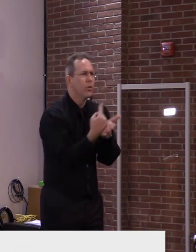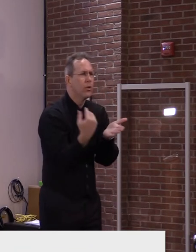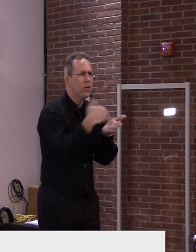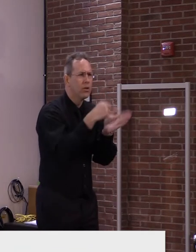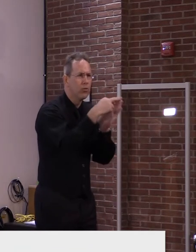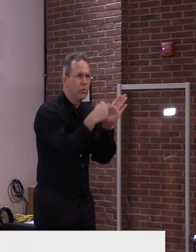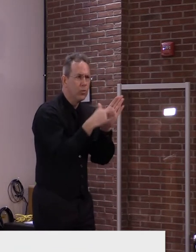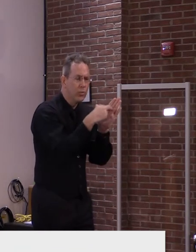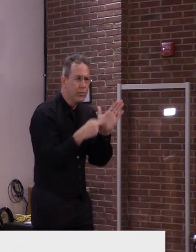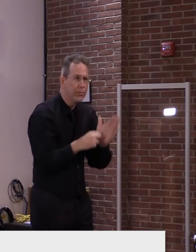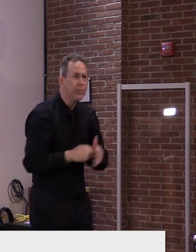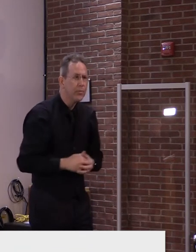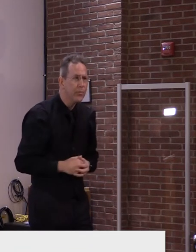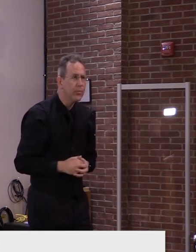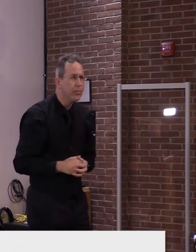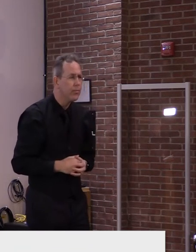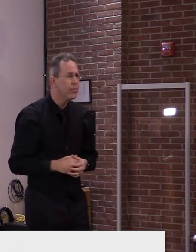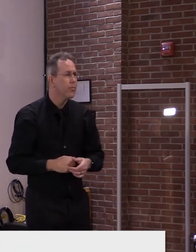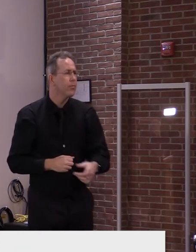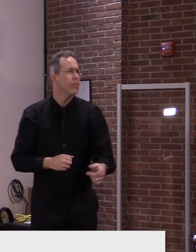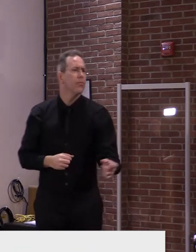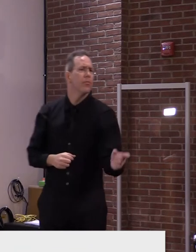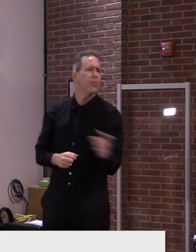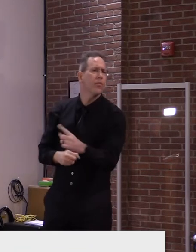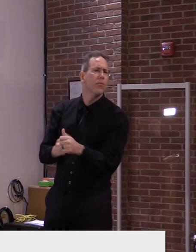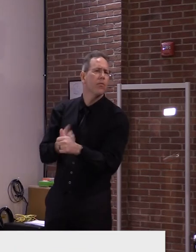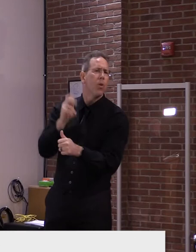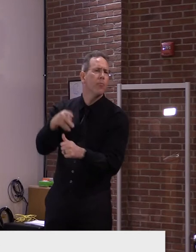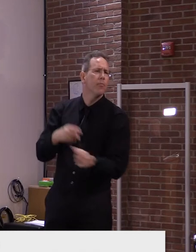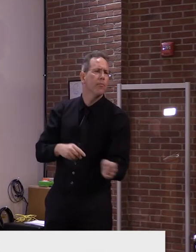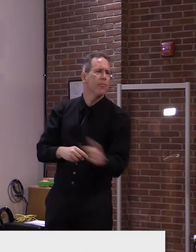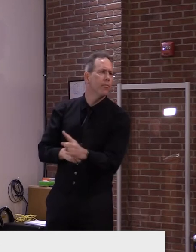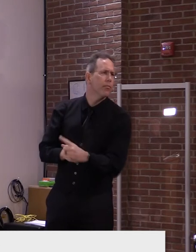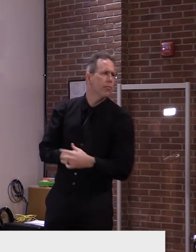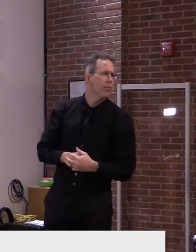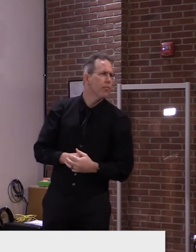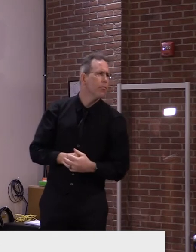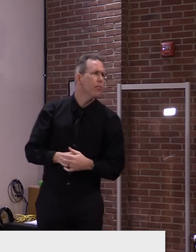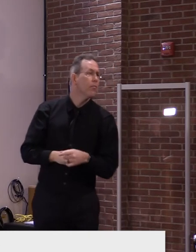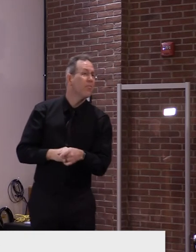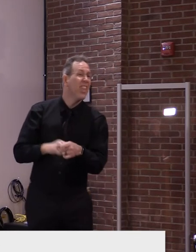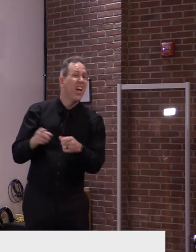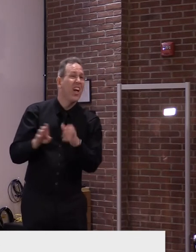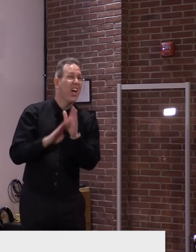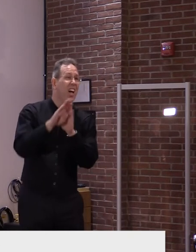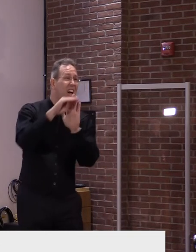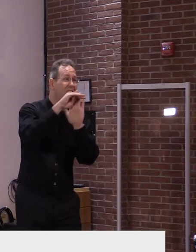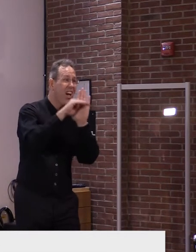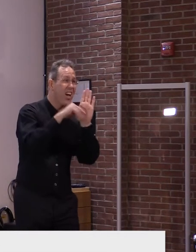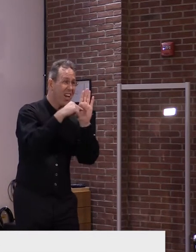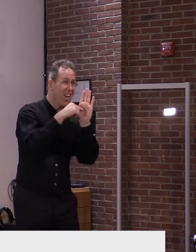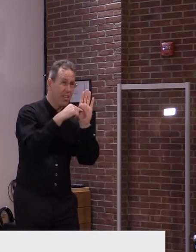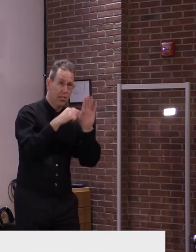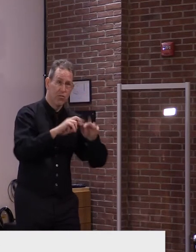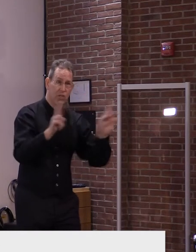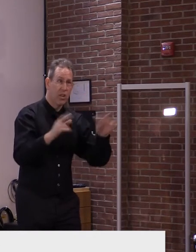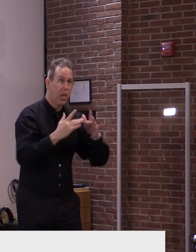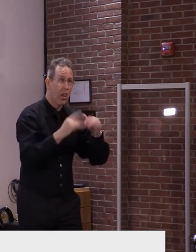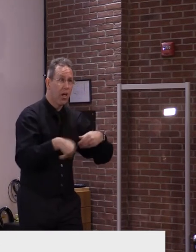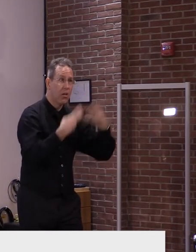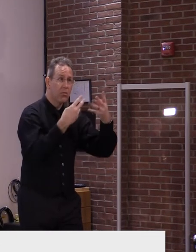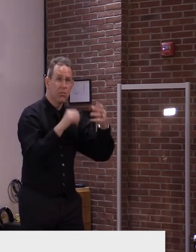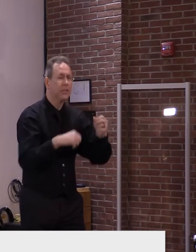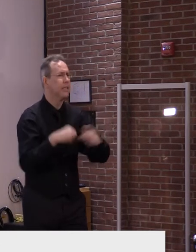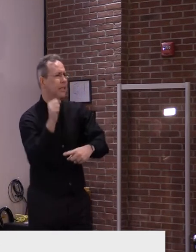And will those be online so that people who are curious can go see them? Yeah, I'll, I'll try to make sure that they're online, Kat, so that anybody can